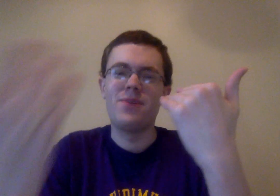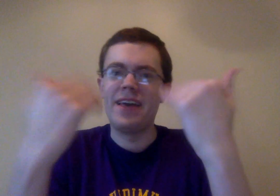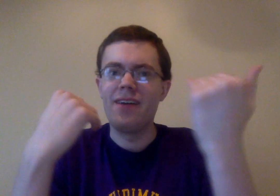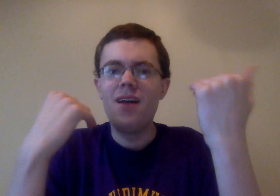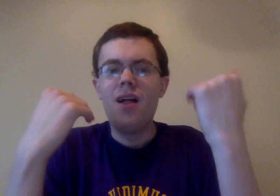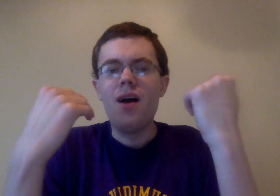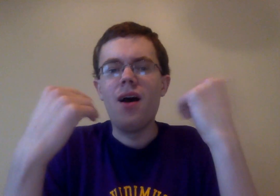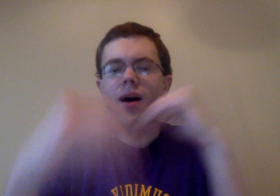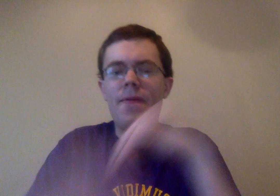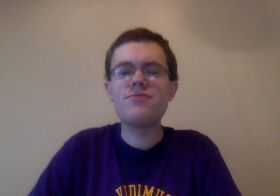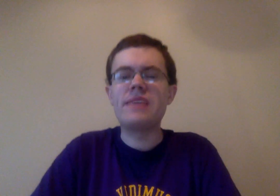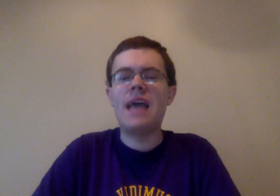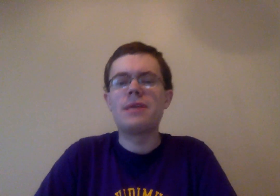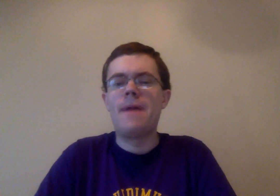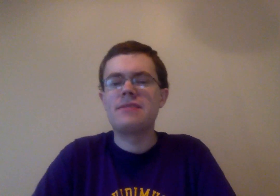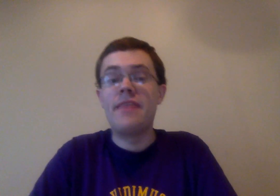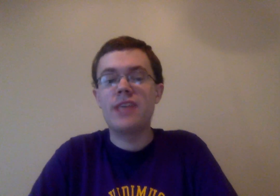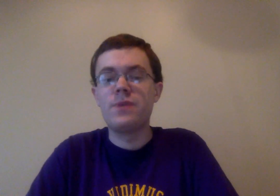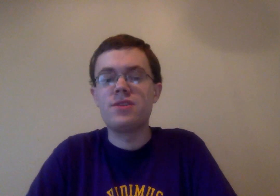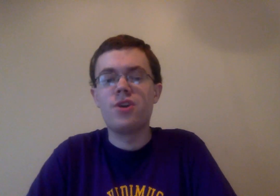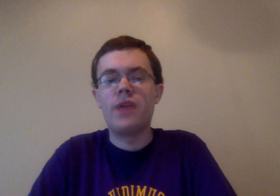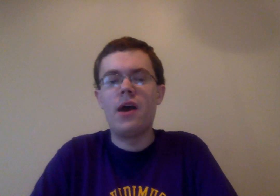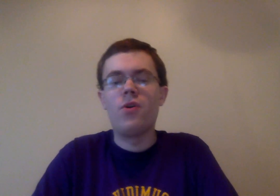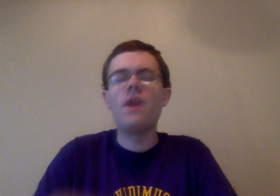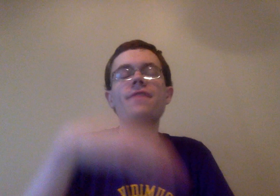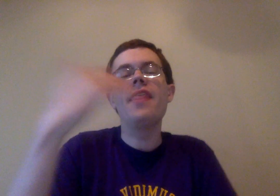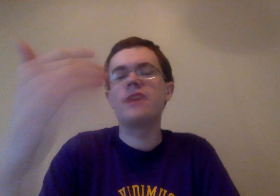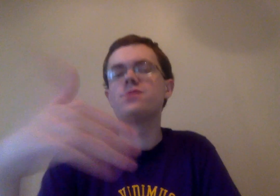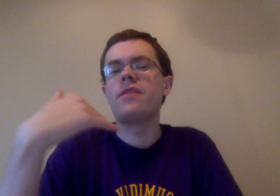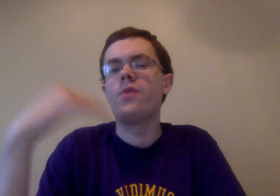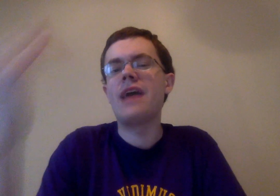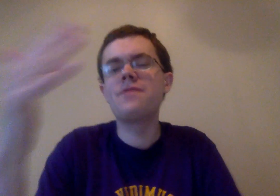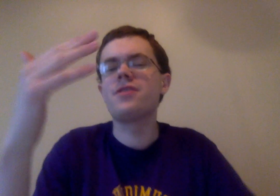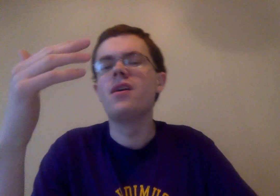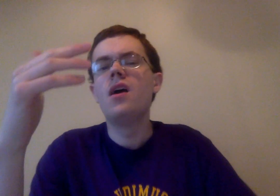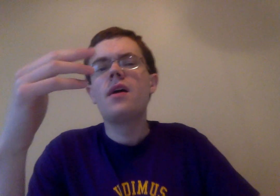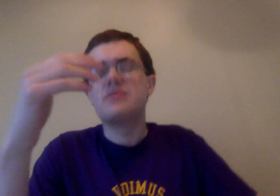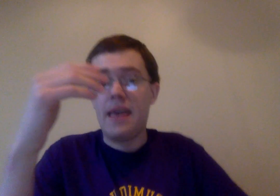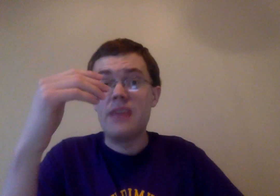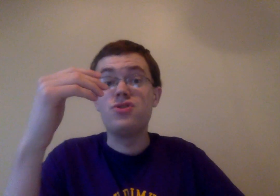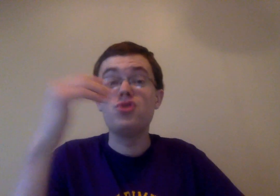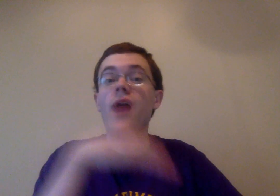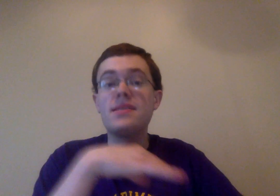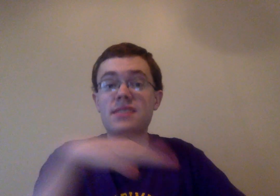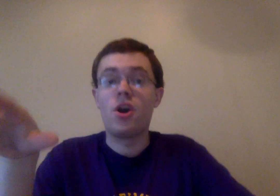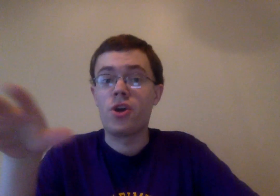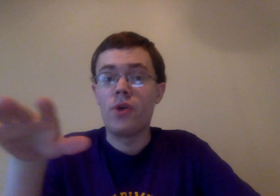way, uh, that's really how I expect next week to go down, or if not next week, then the week after, because, again, I do not see this arc going